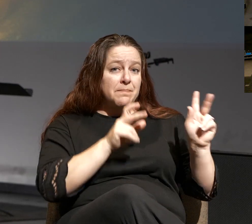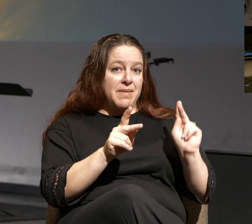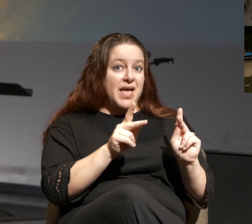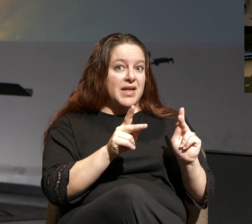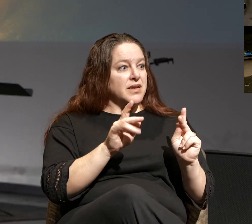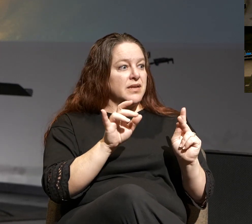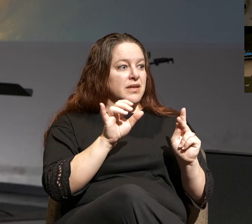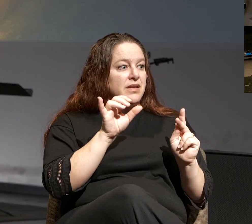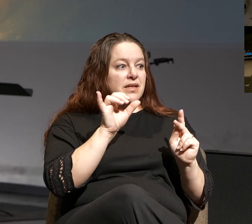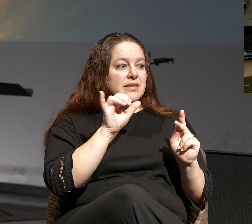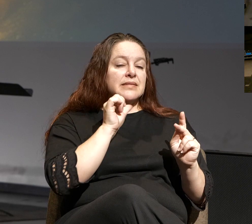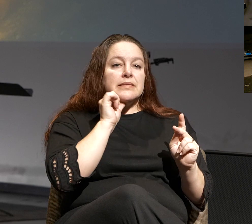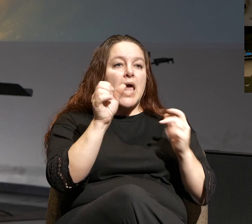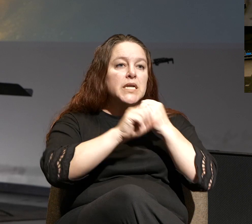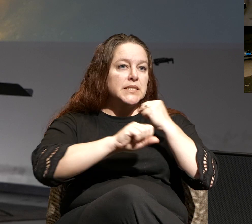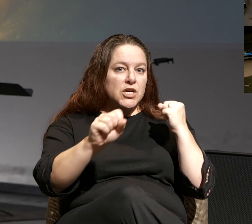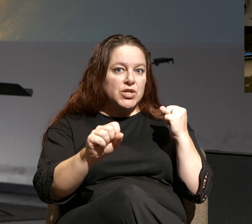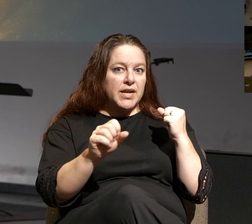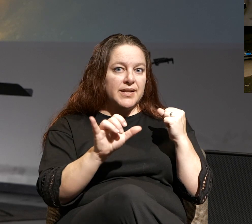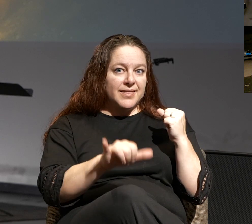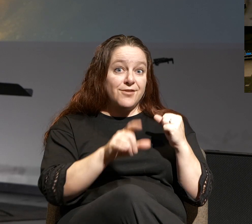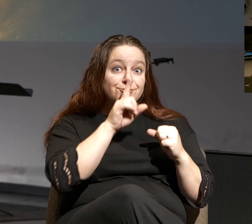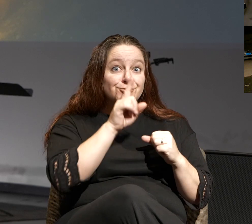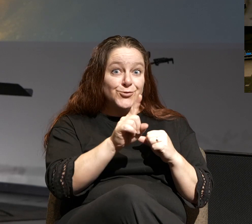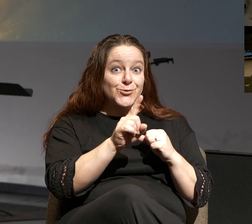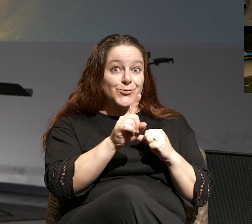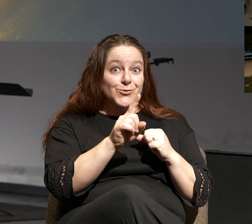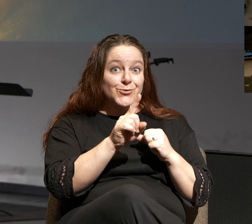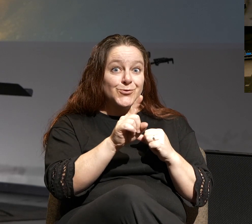is not exaggerating at all.